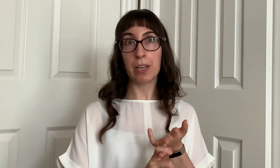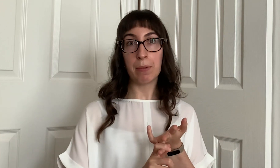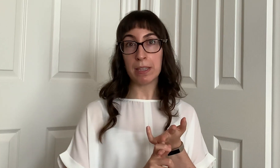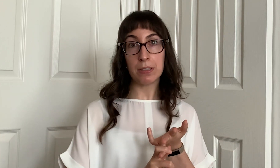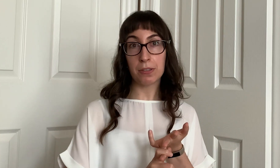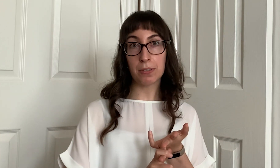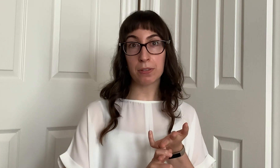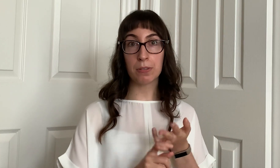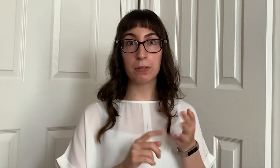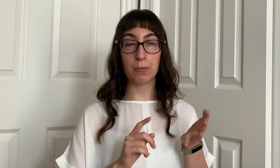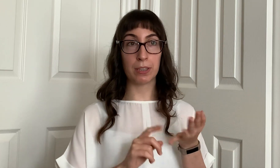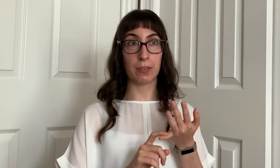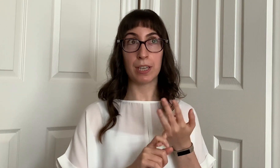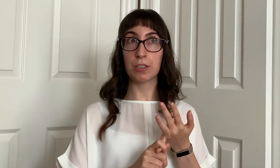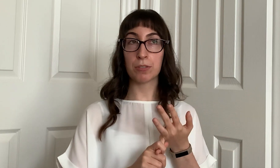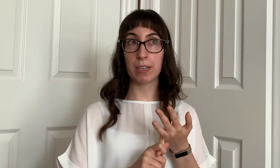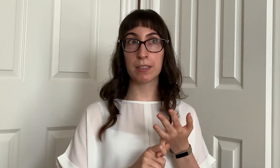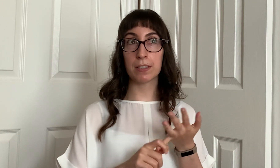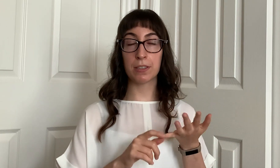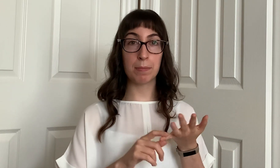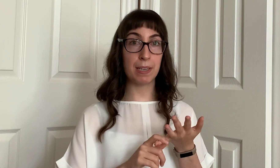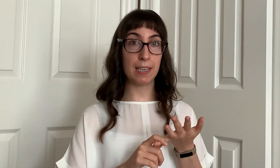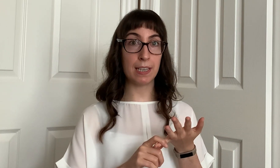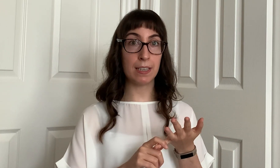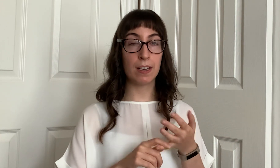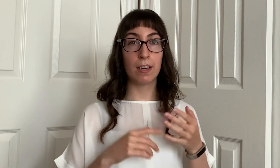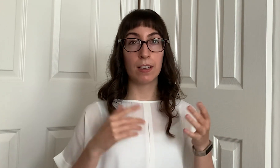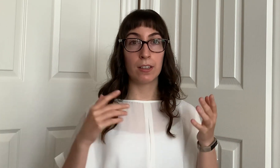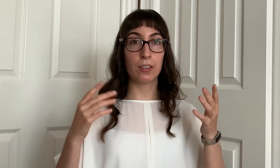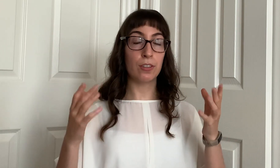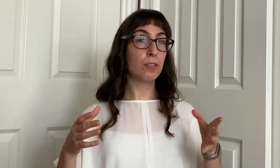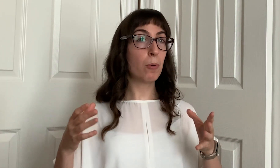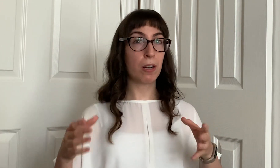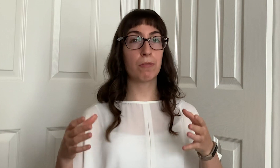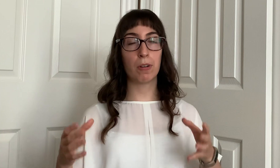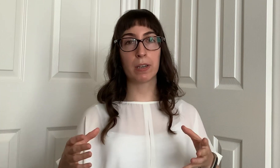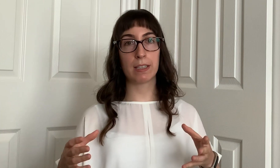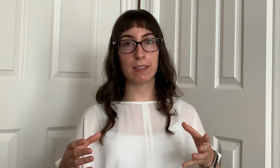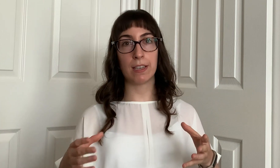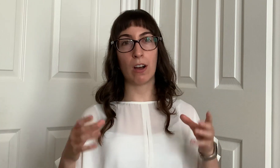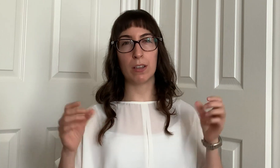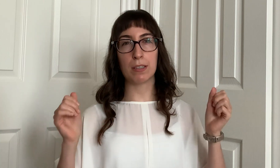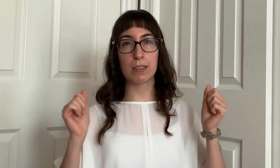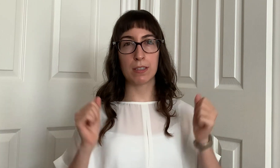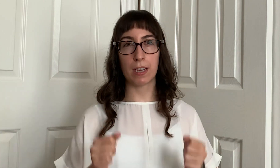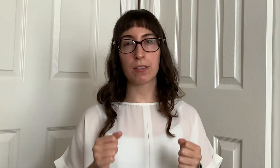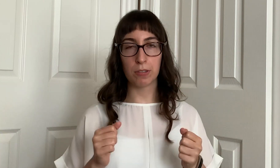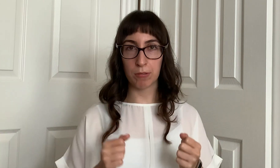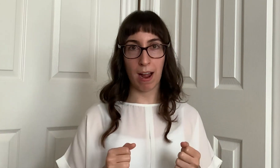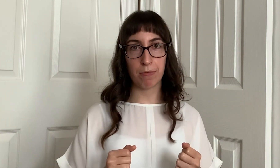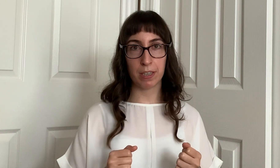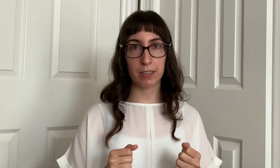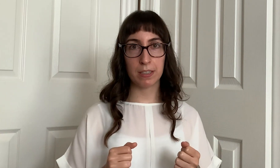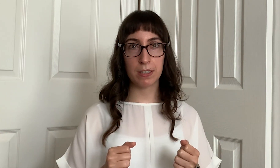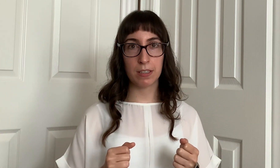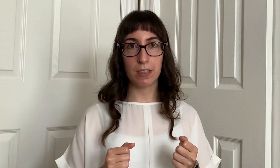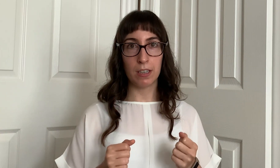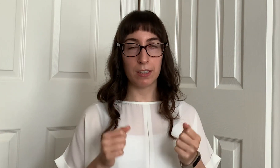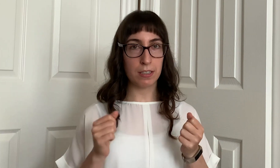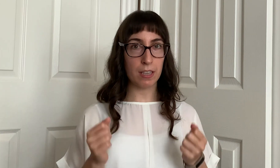they went to what their interests could be you want to focus in on the psychographics and